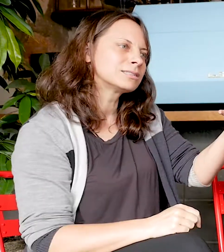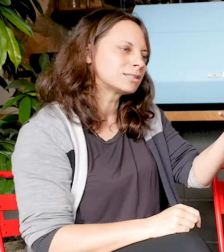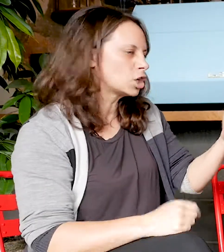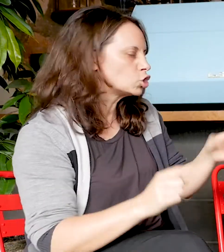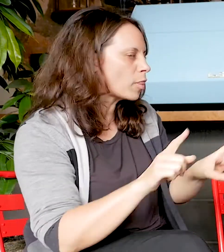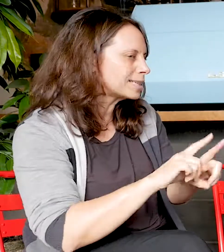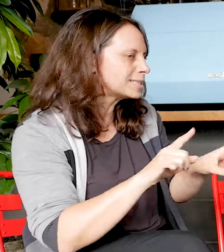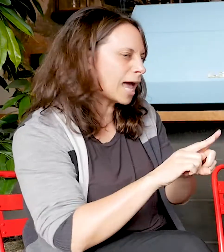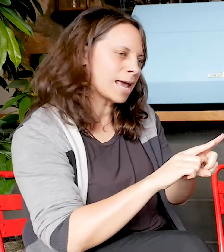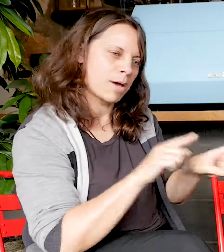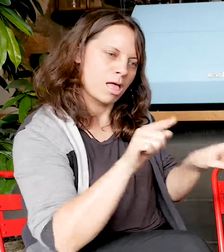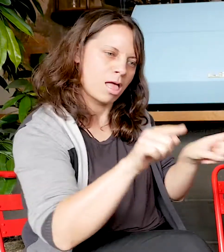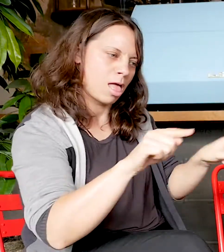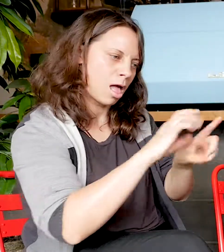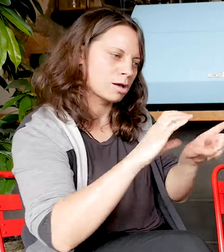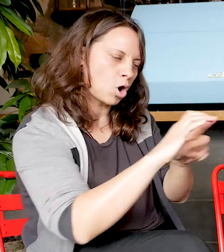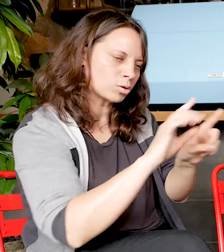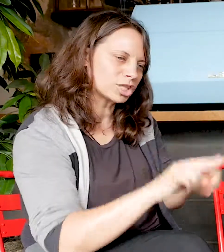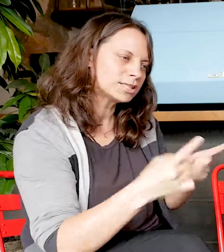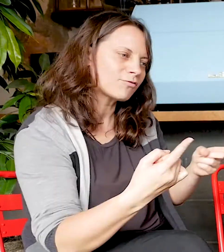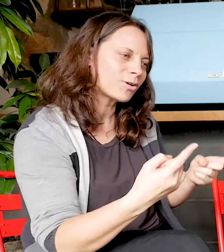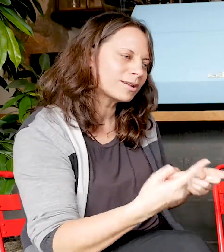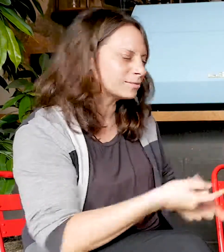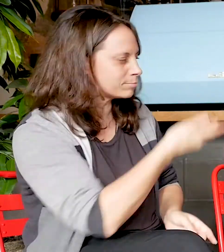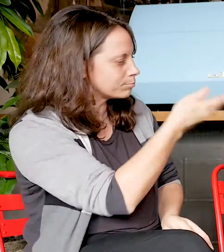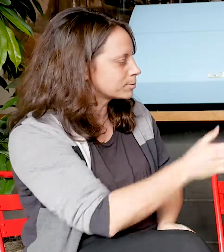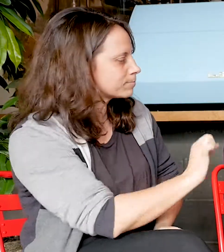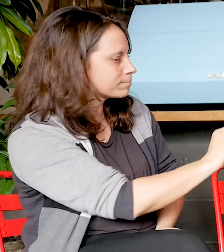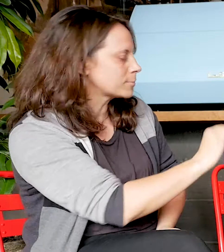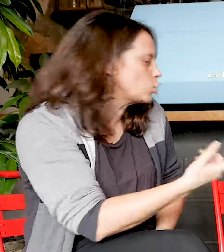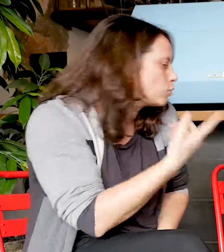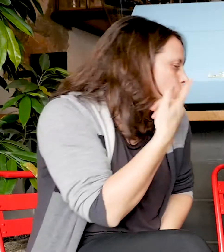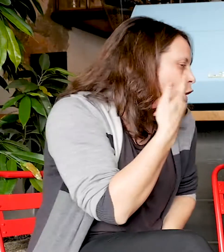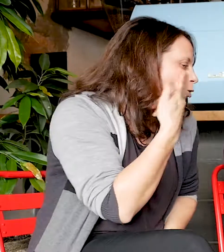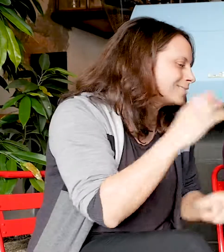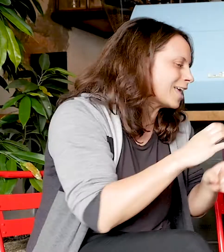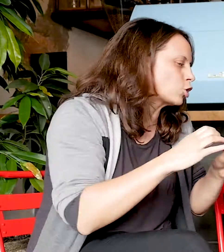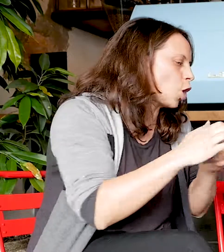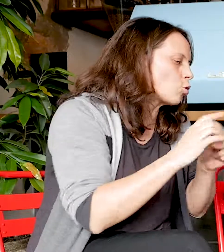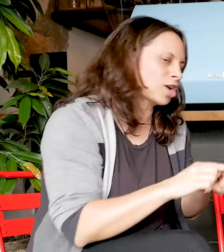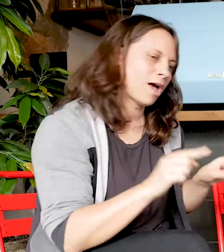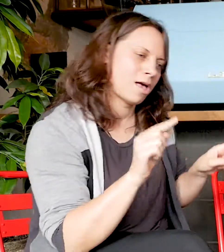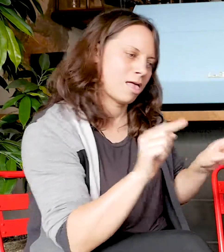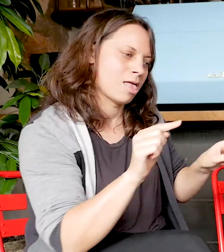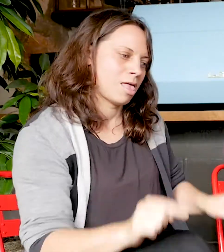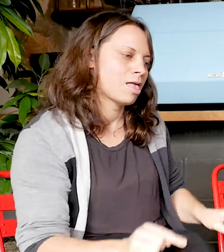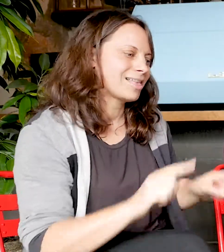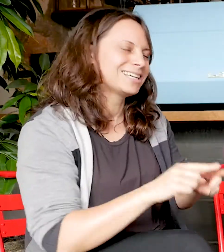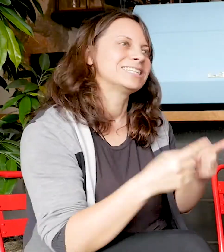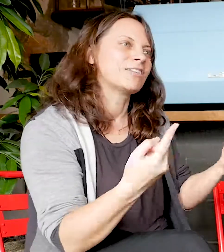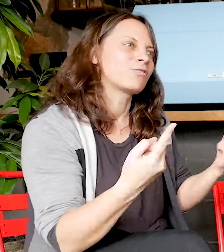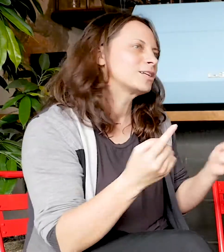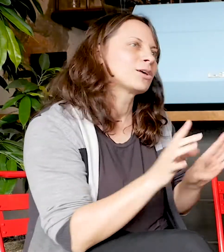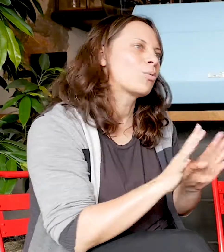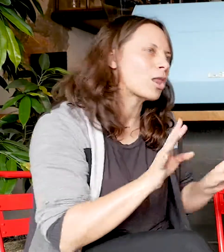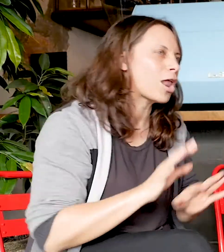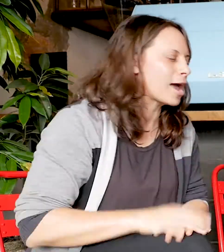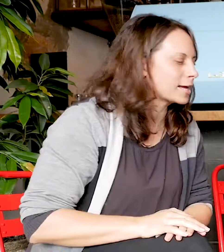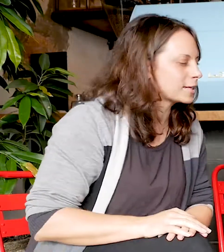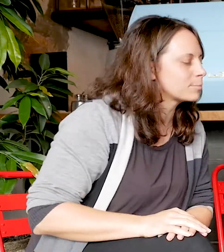personal level as well as on a professional level, about the cultural differences between the deaf community and the hearing community? Sure. So from